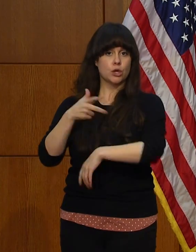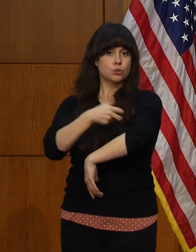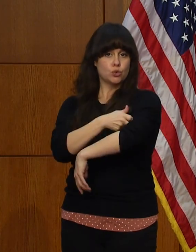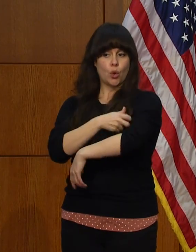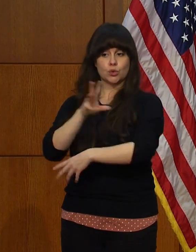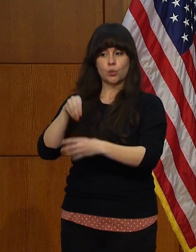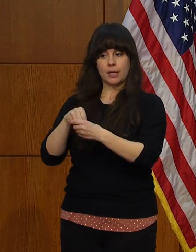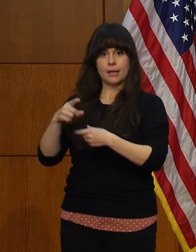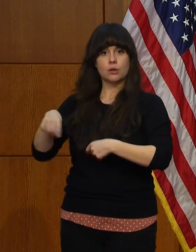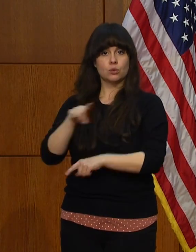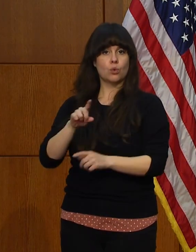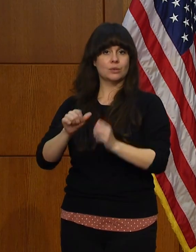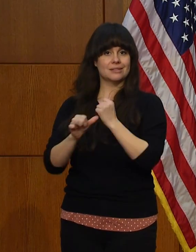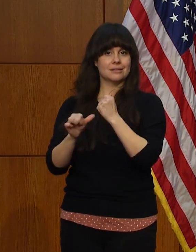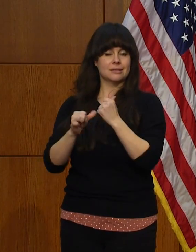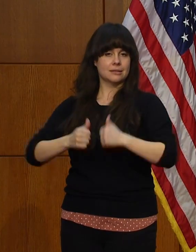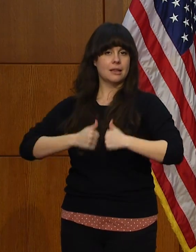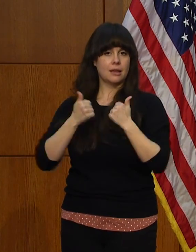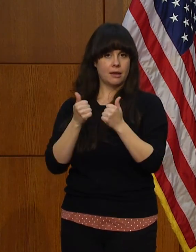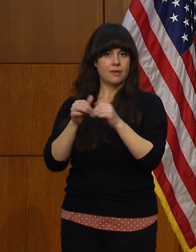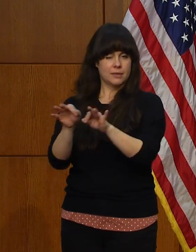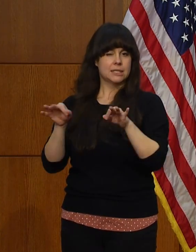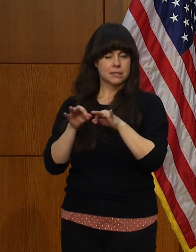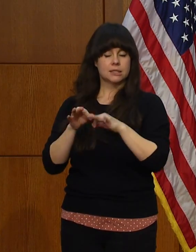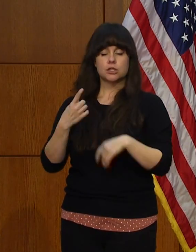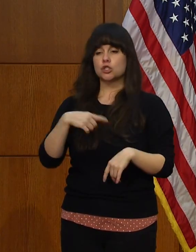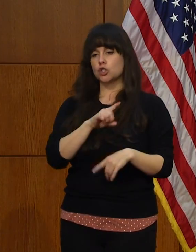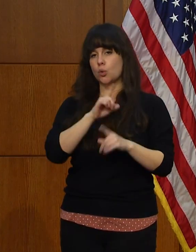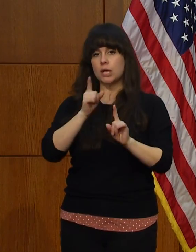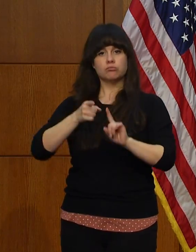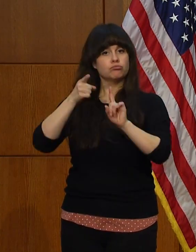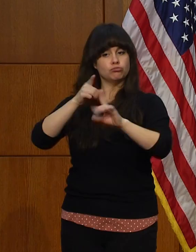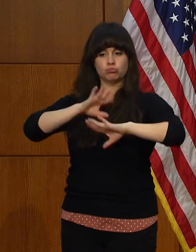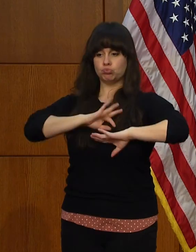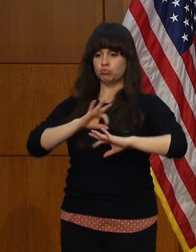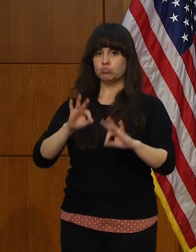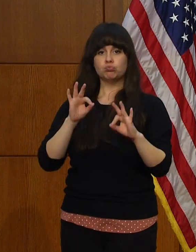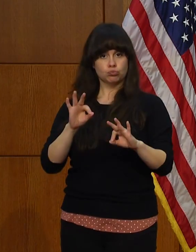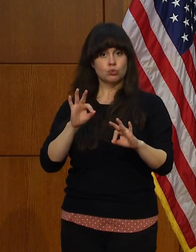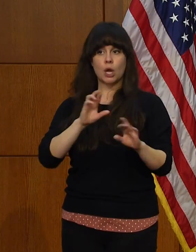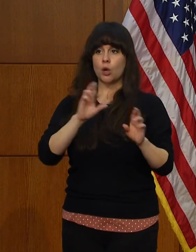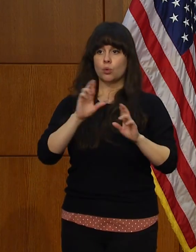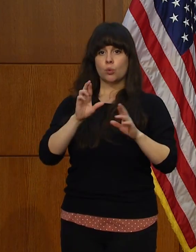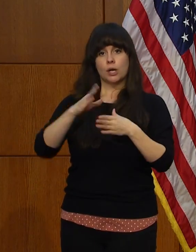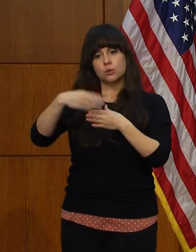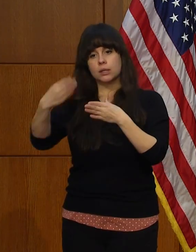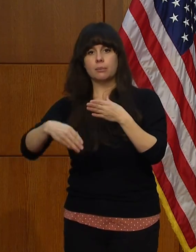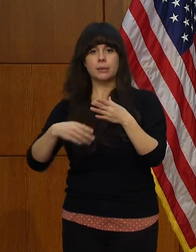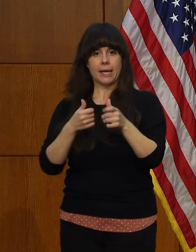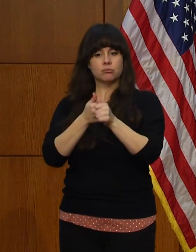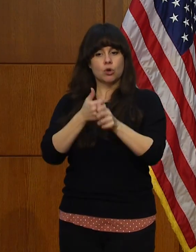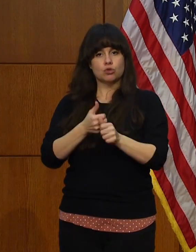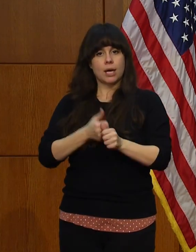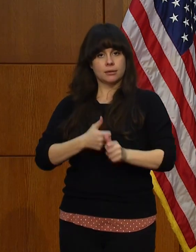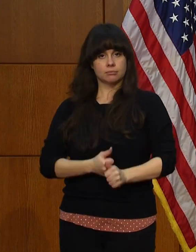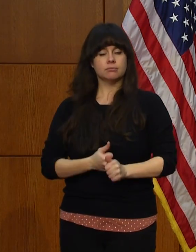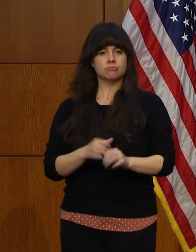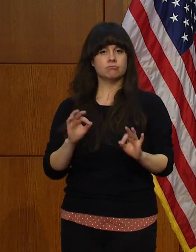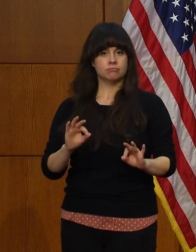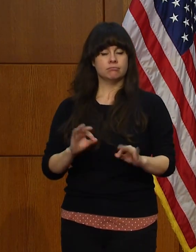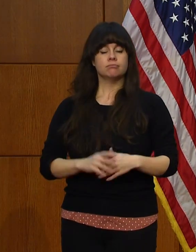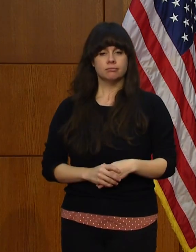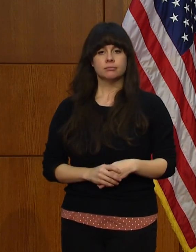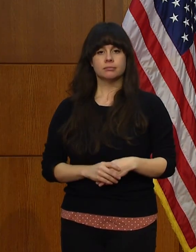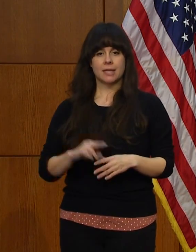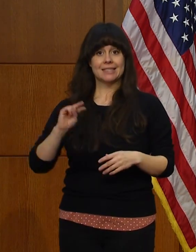assisted living facilities. So we are on target with our goals within completing these within three weeks and then also completing the